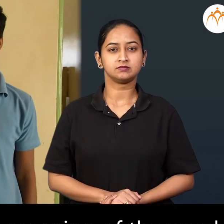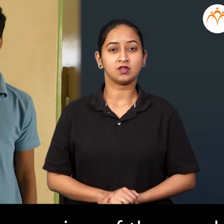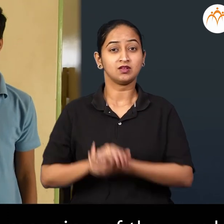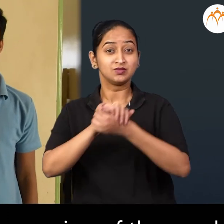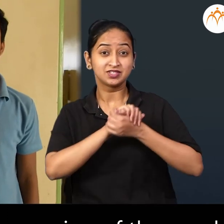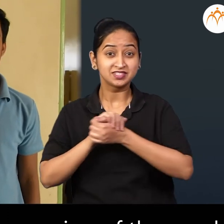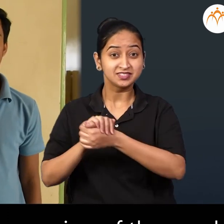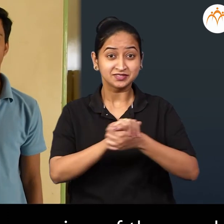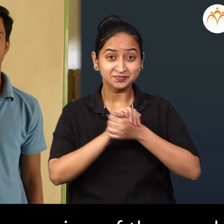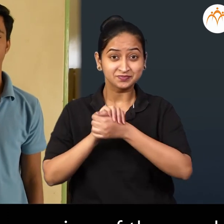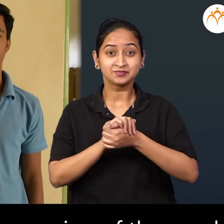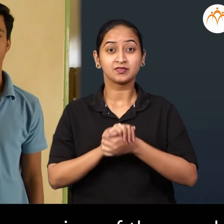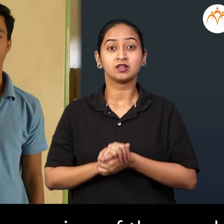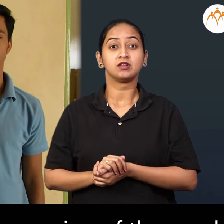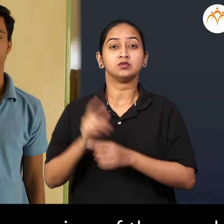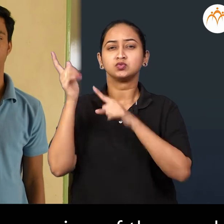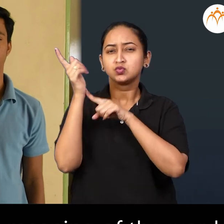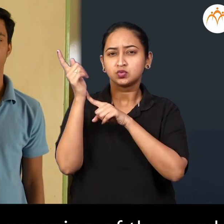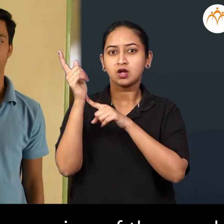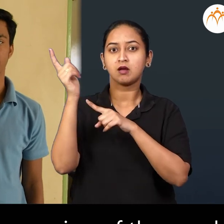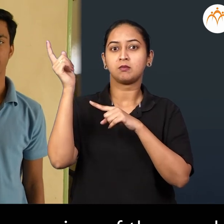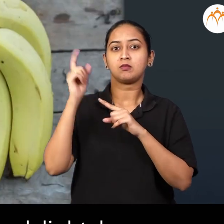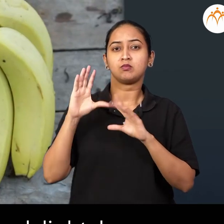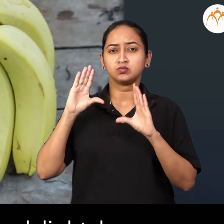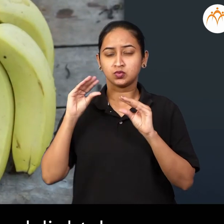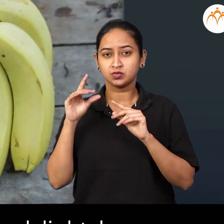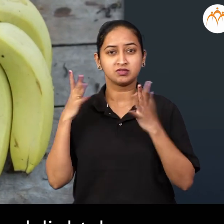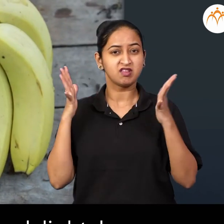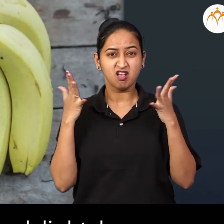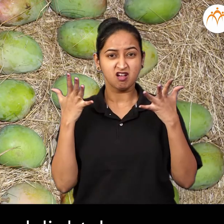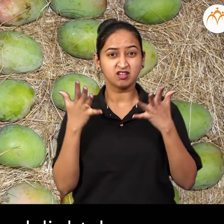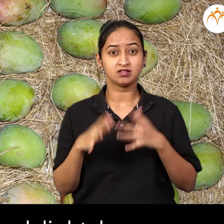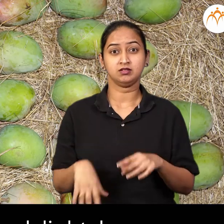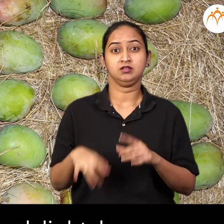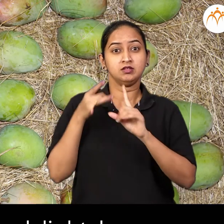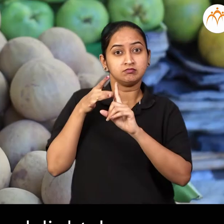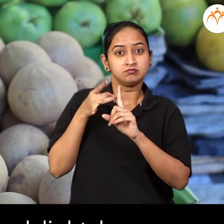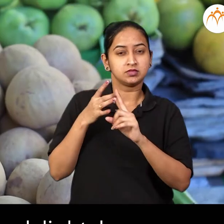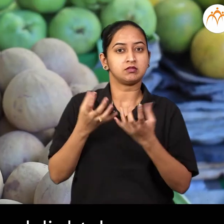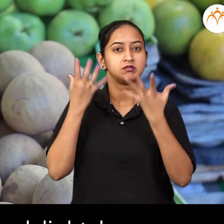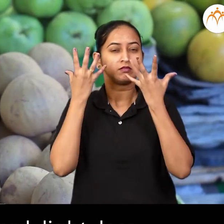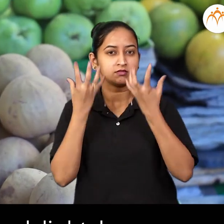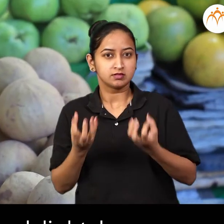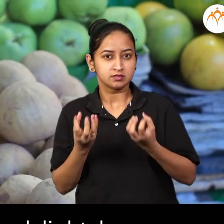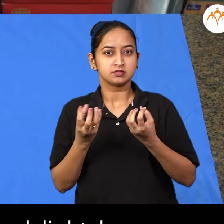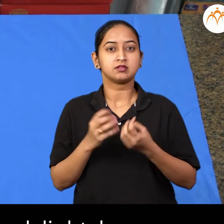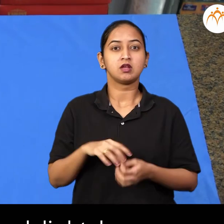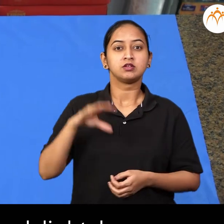try to understand the meaning of the words Small, raw, hard, light,